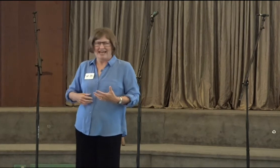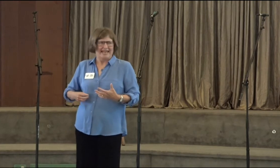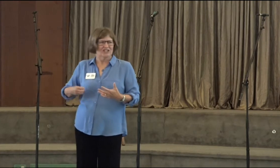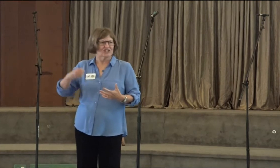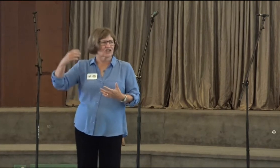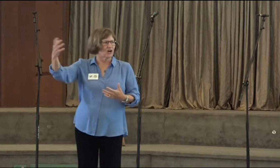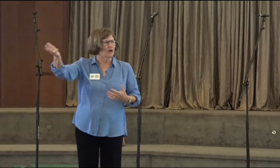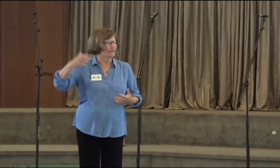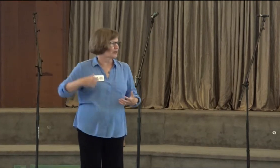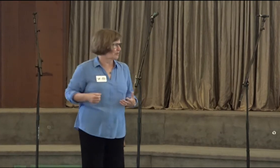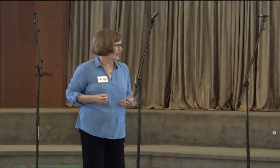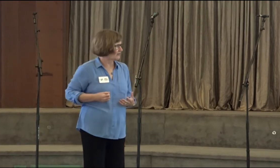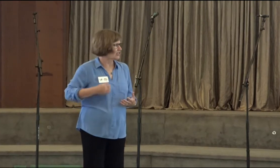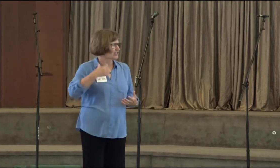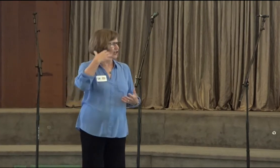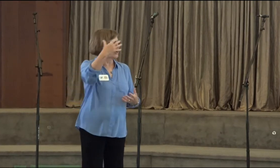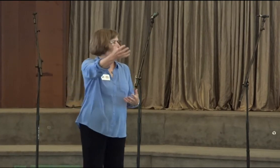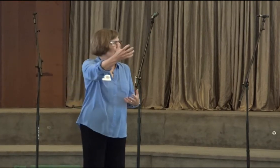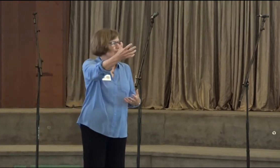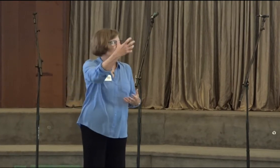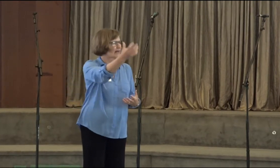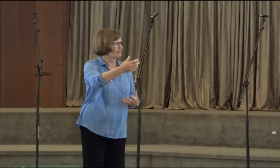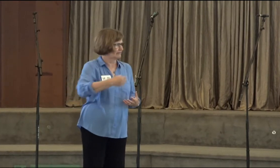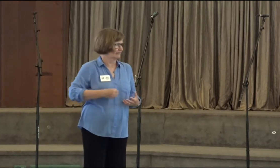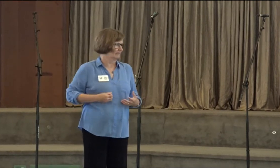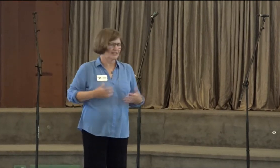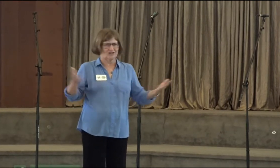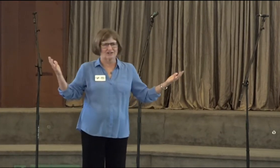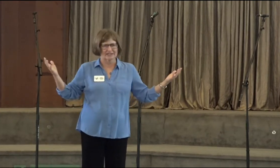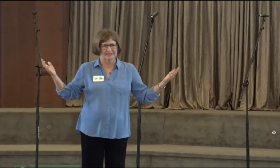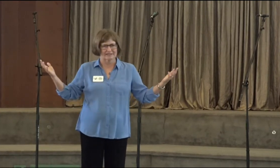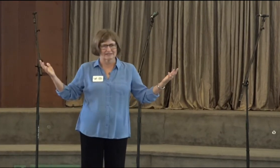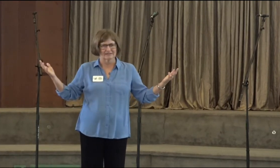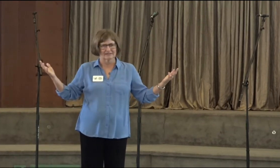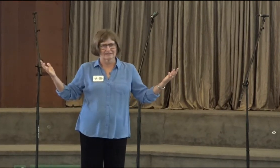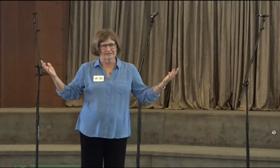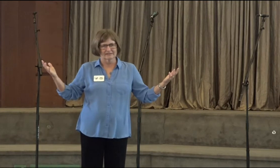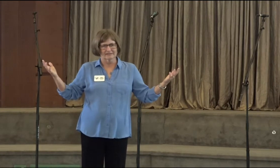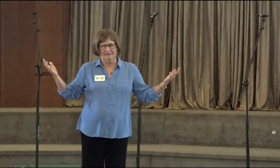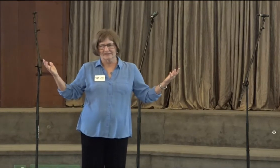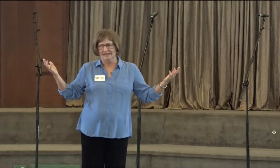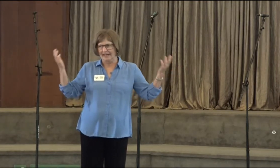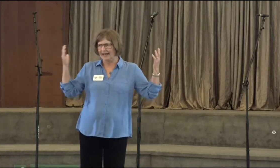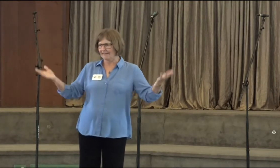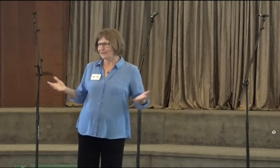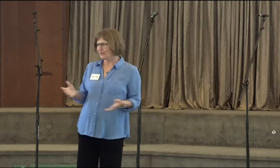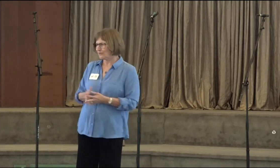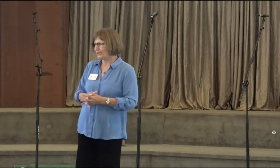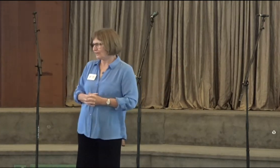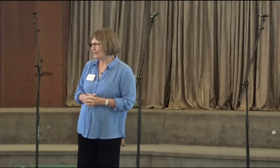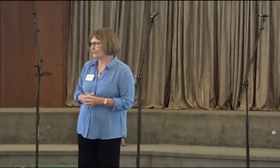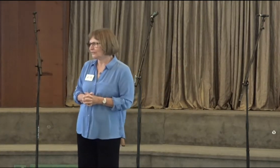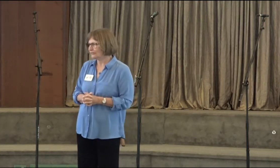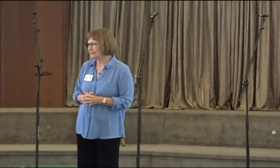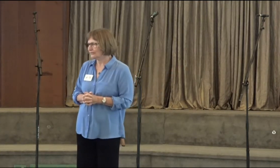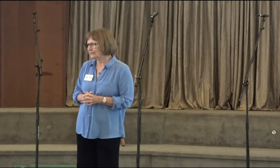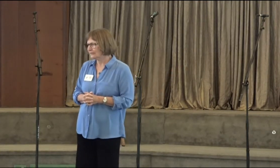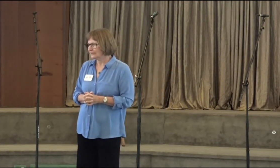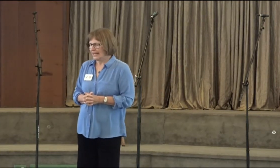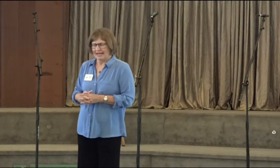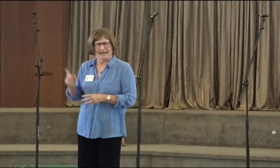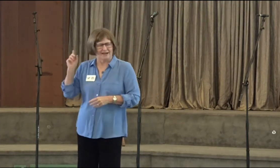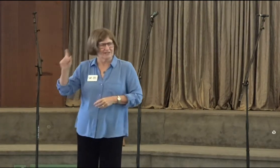out there, it's just a call for a prayer. It's just a call for love. That's all it is. And that's what we're here to do.